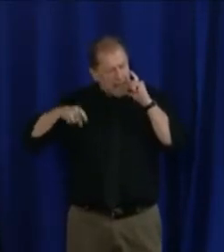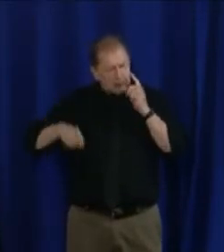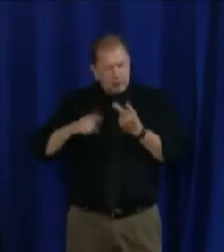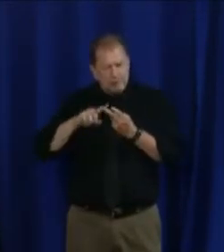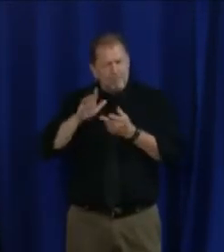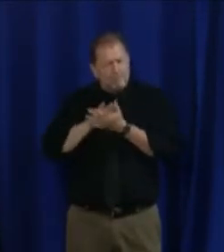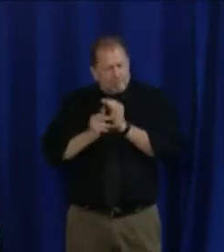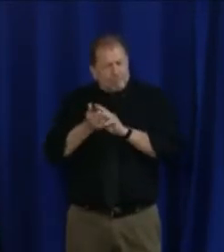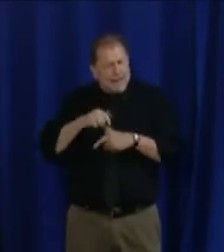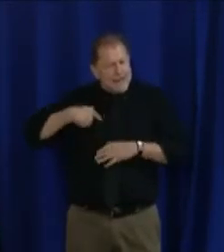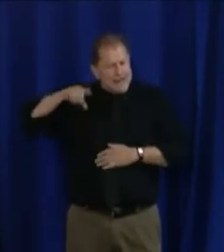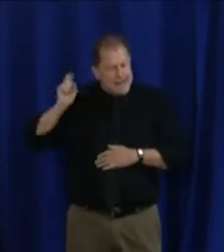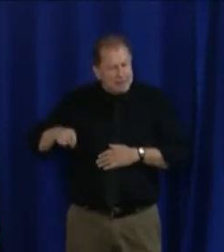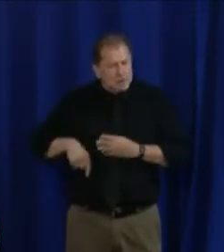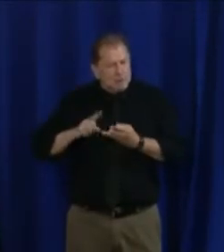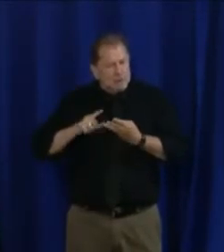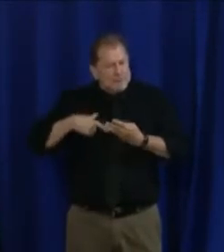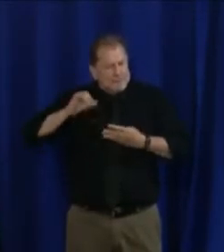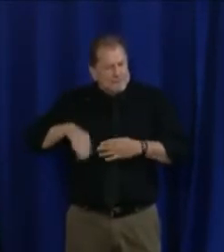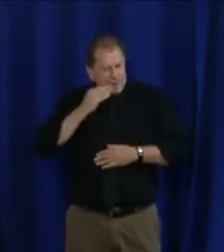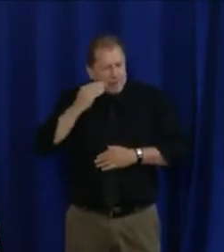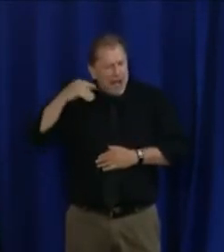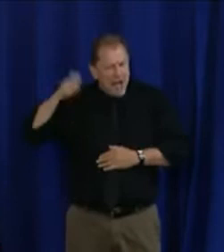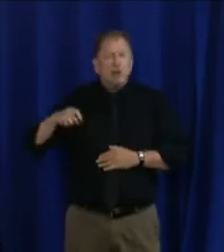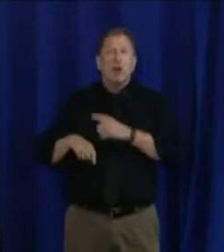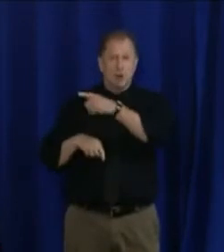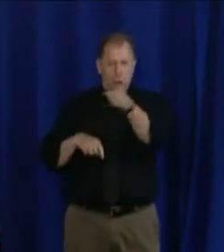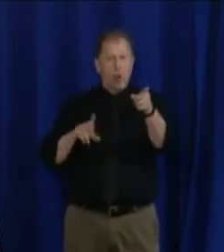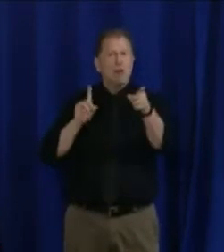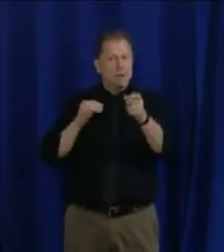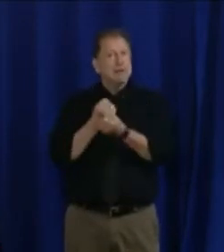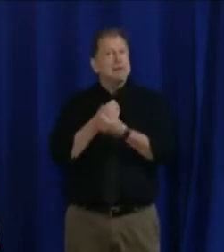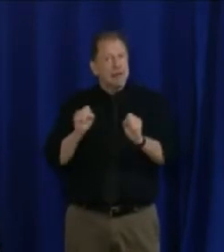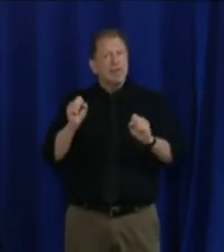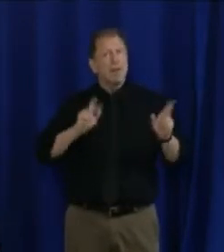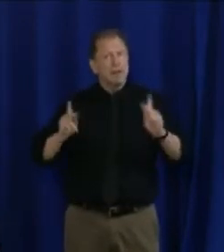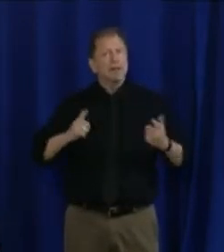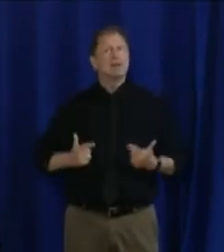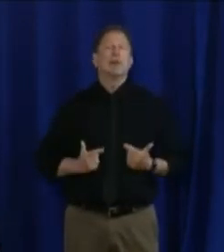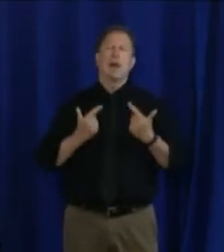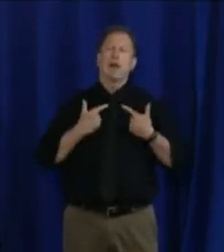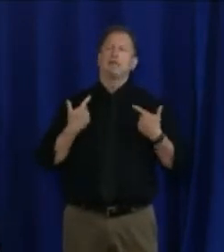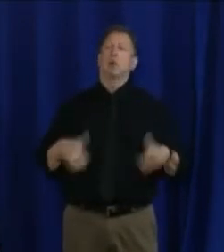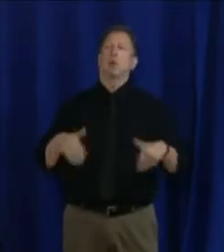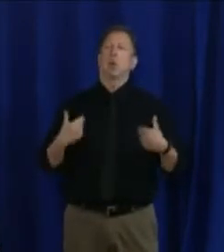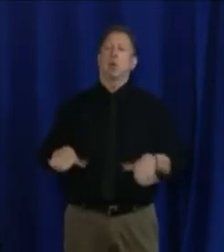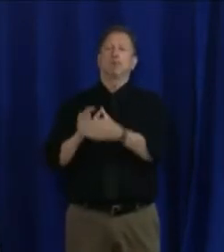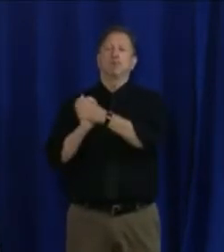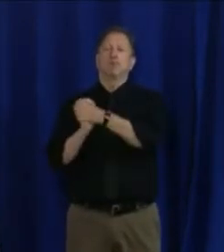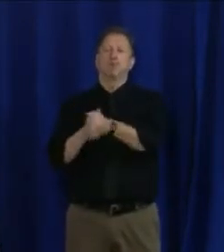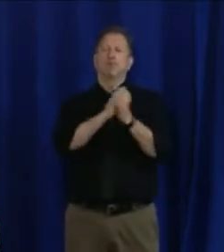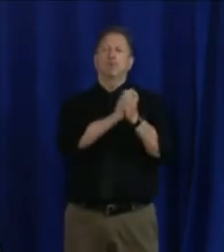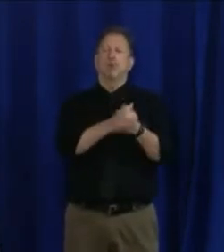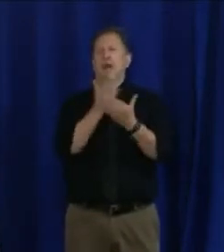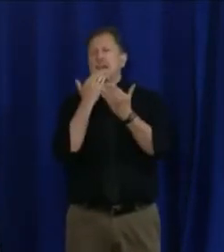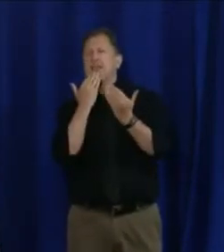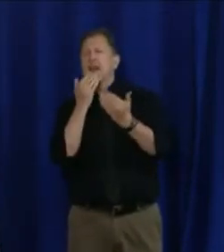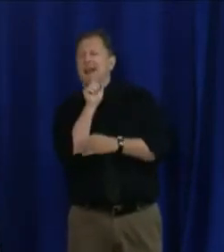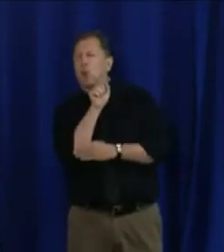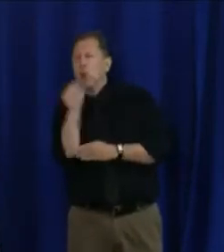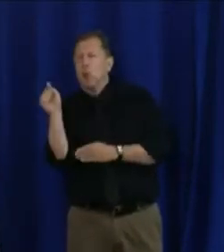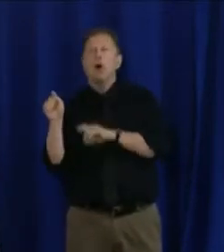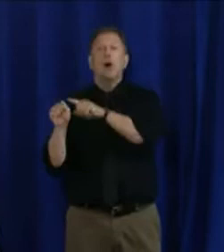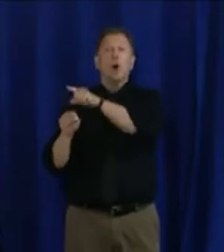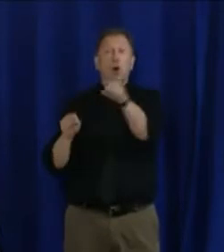saved lives of your fellow Chicagoans. Make no mistake about that. You are the reason that everyone